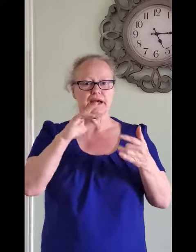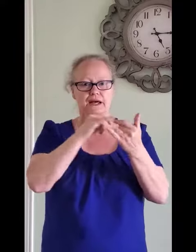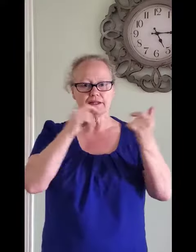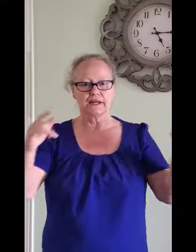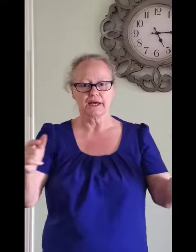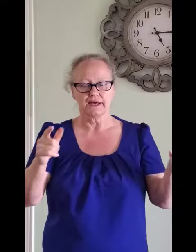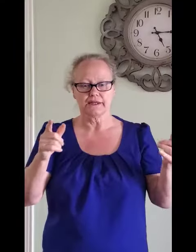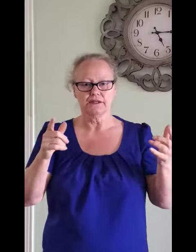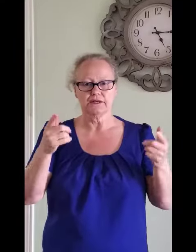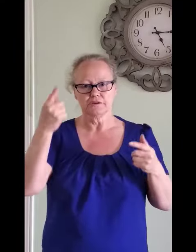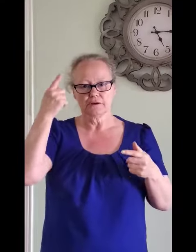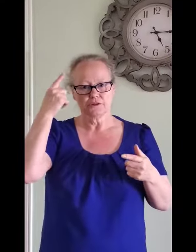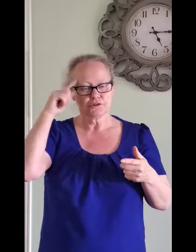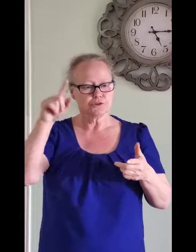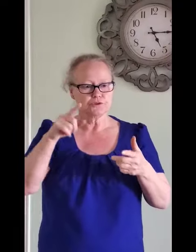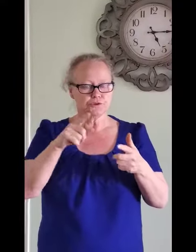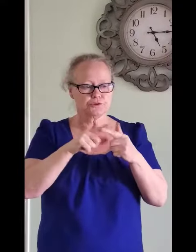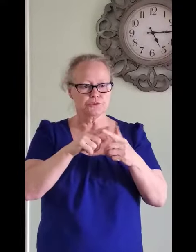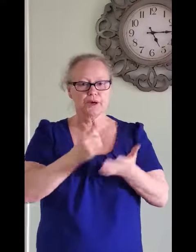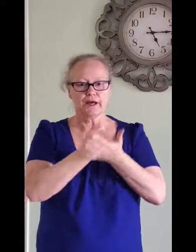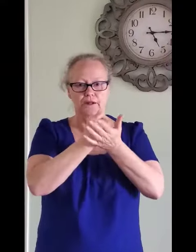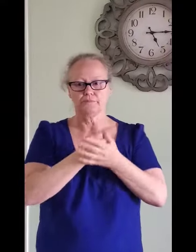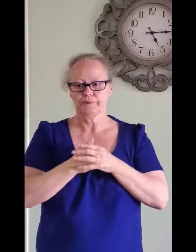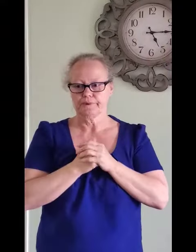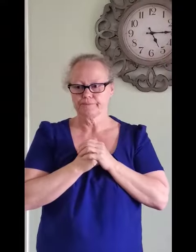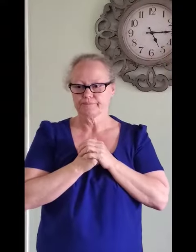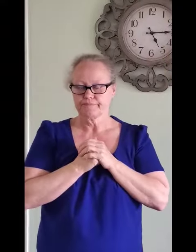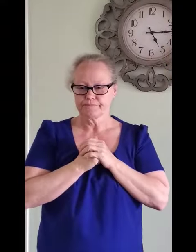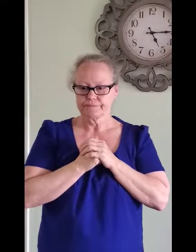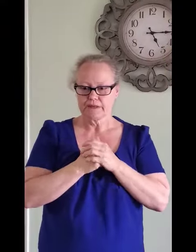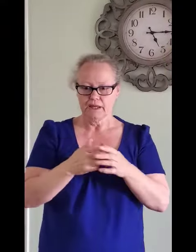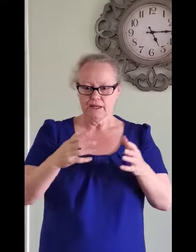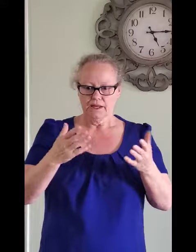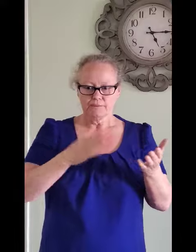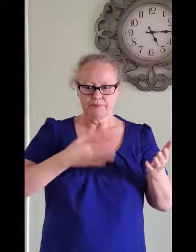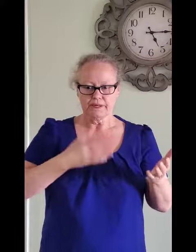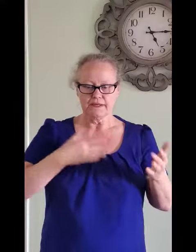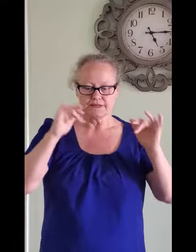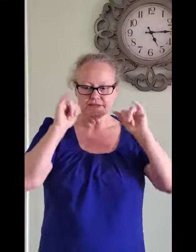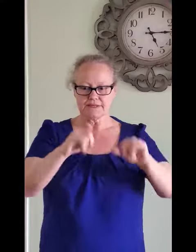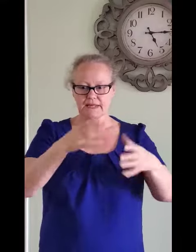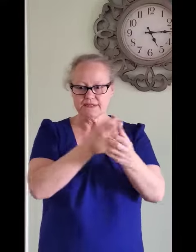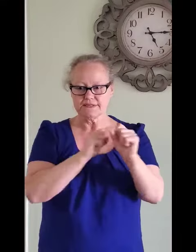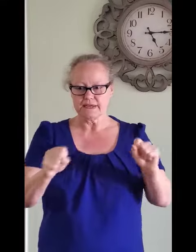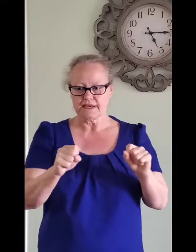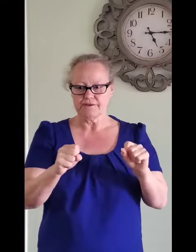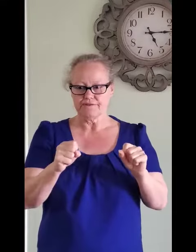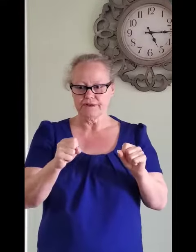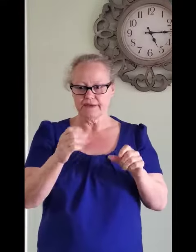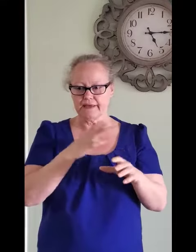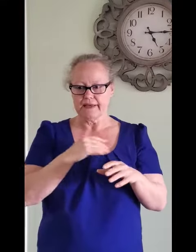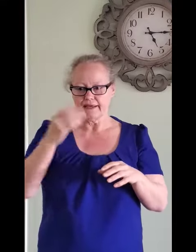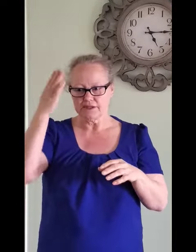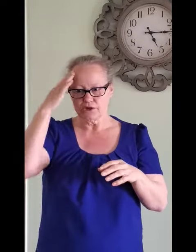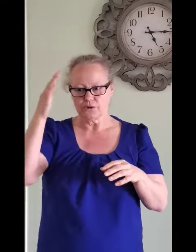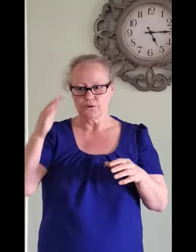online to help. Please stay safe and know